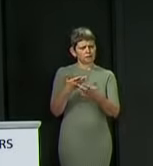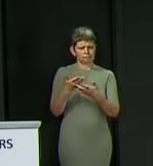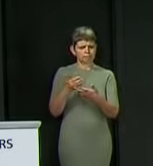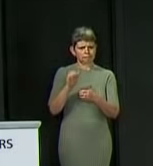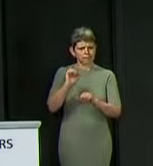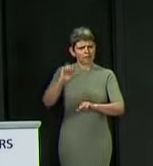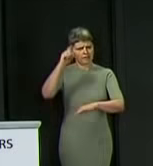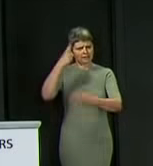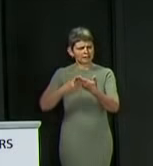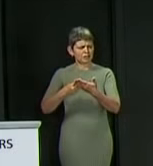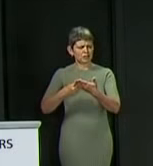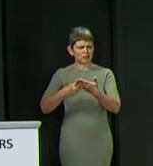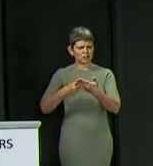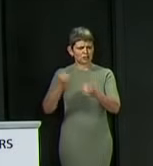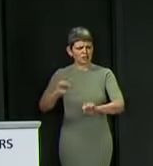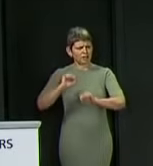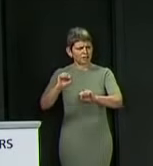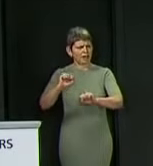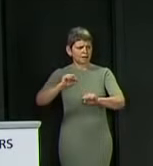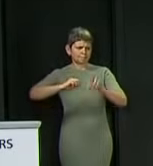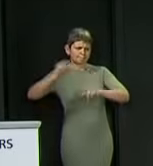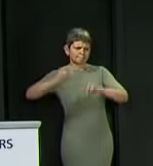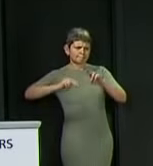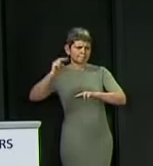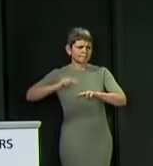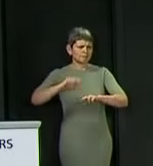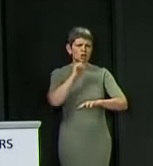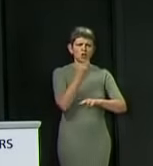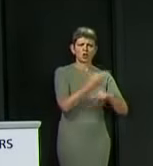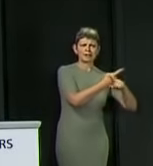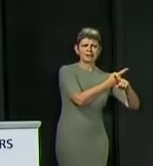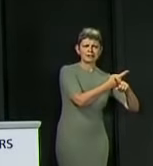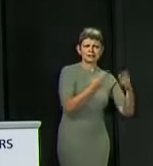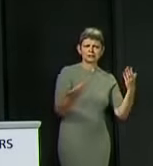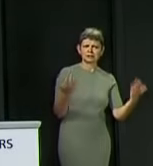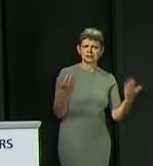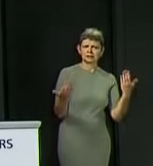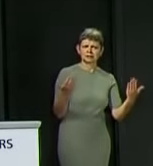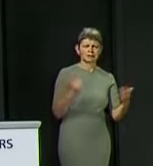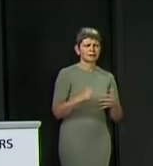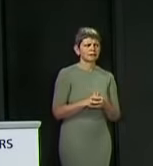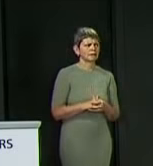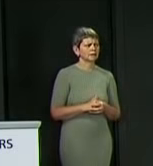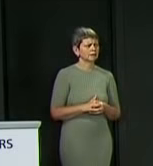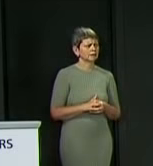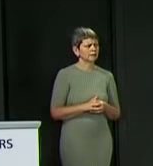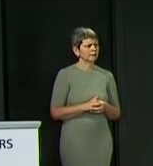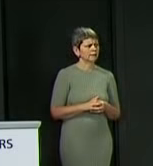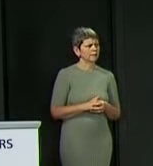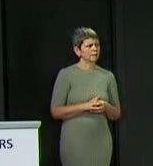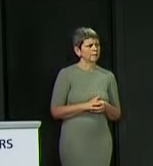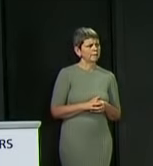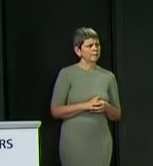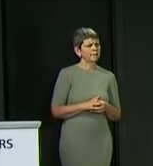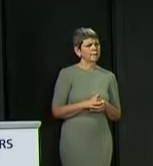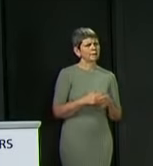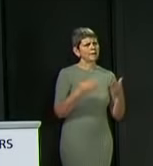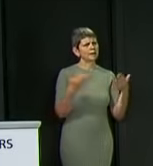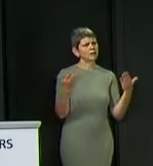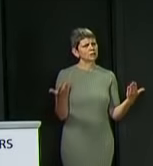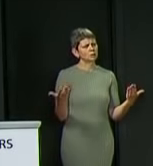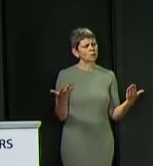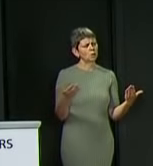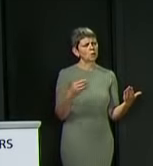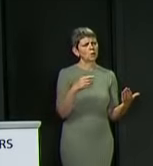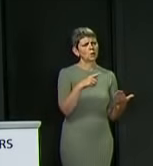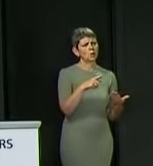Labour MP Ian Murray has claimed you're at risk of becoming known as the grade snatcher, while the Lib Dems in the last